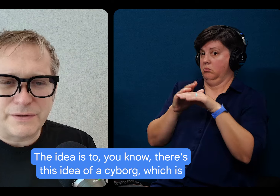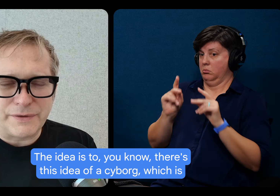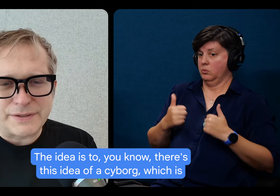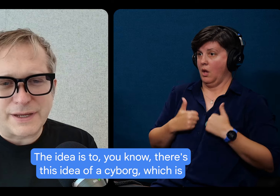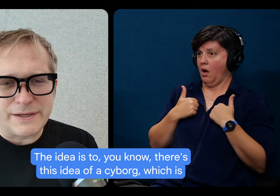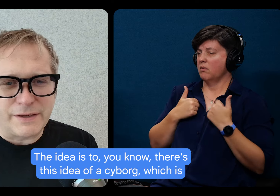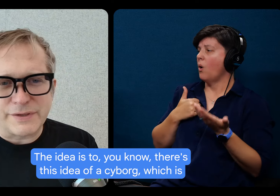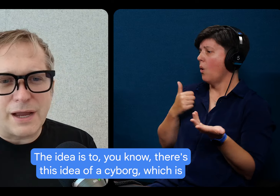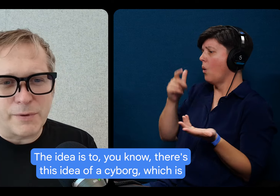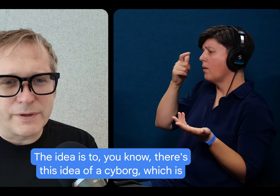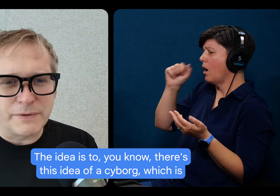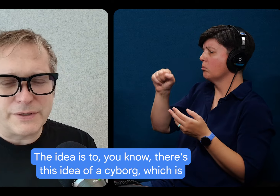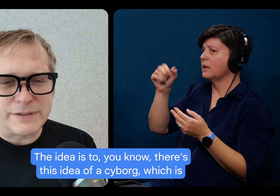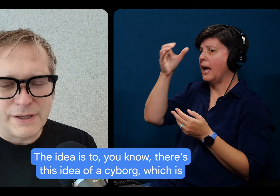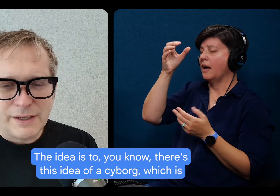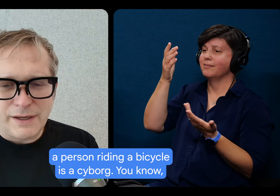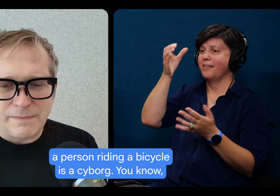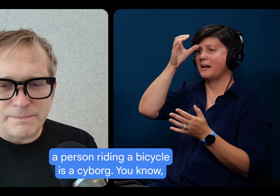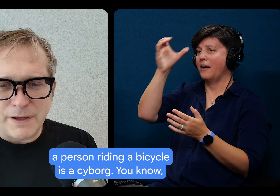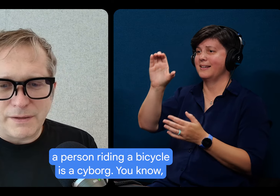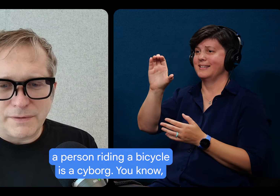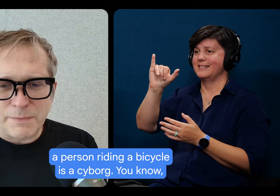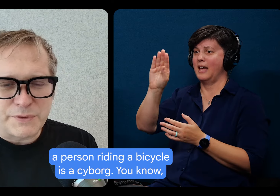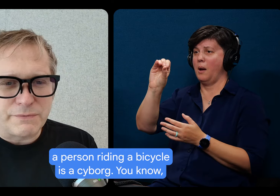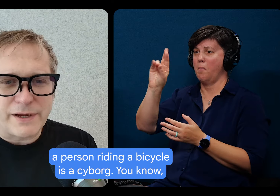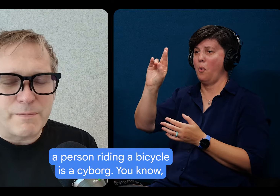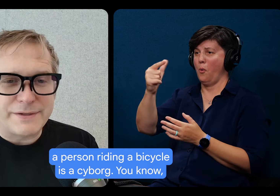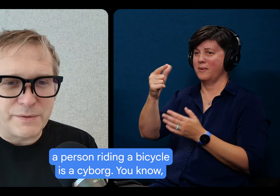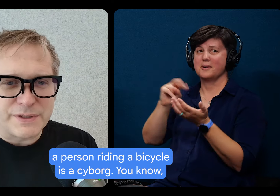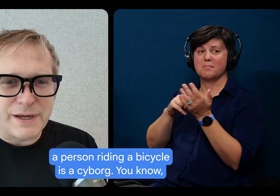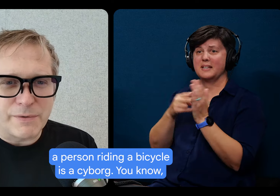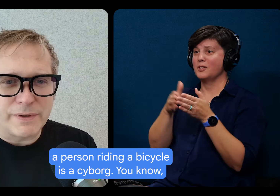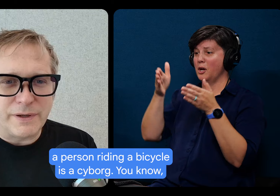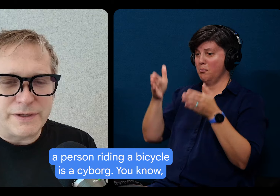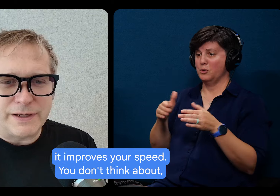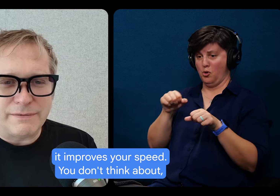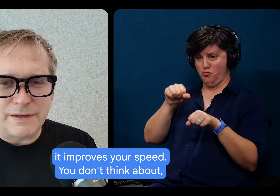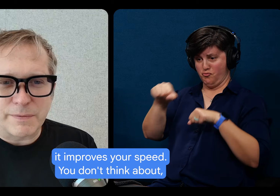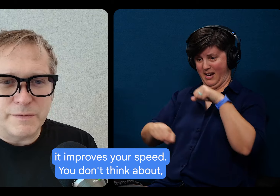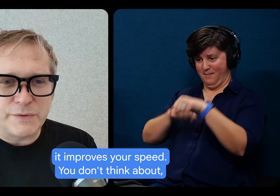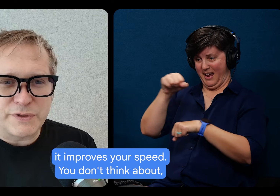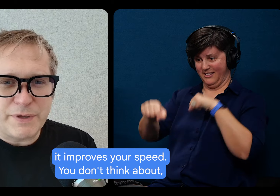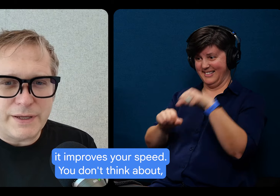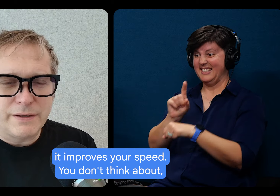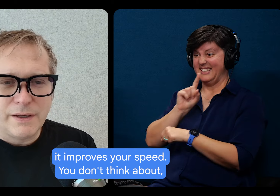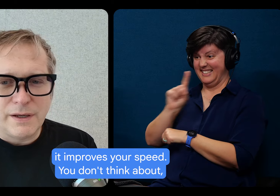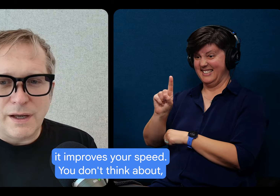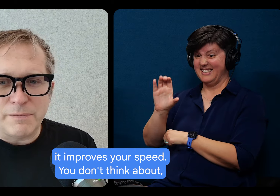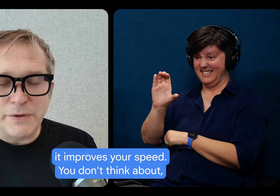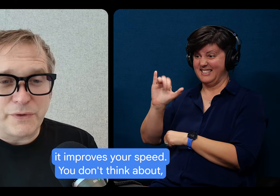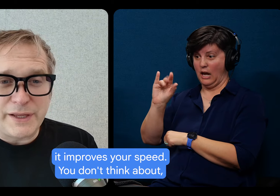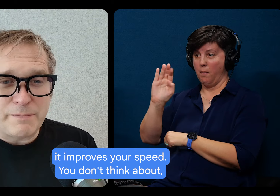to you know, there's this idea of a cyborg, which is a person riding a bicycle is a cyborg. You know, it improves your speed.